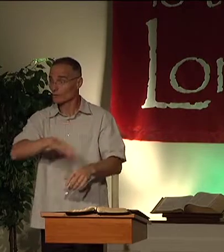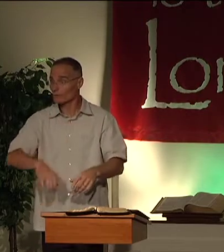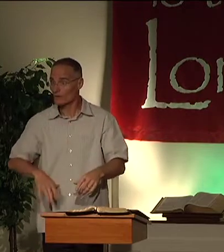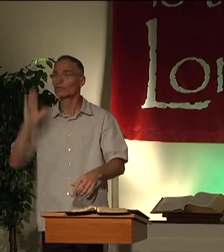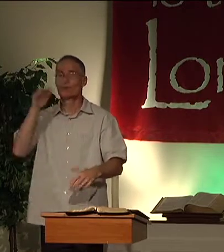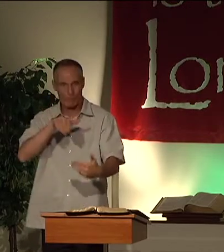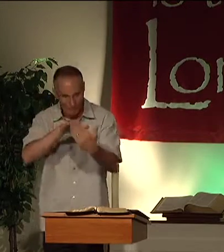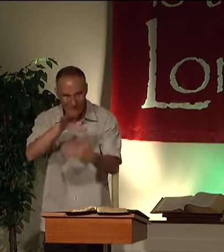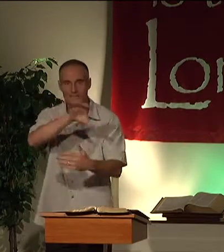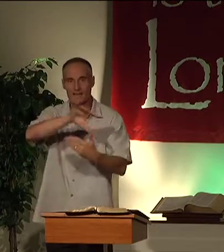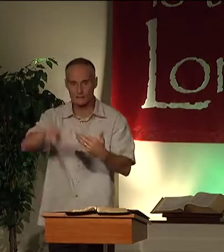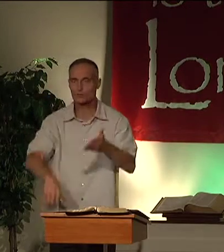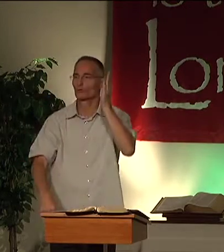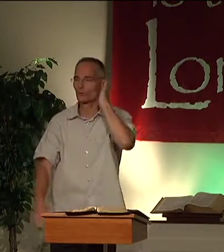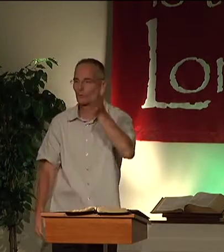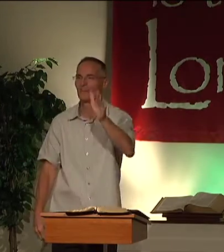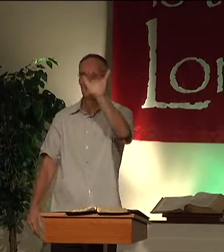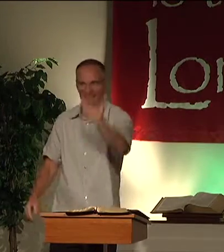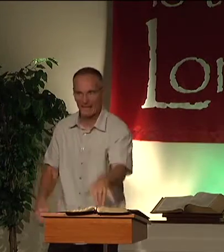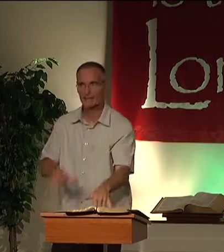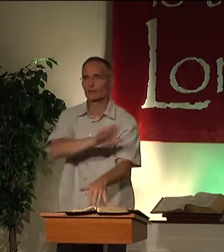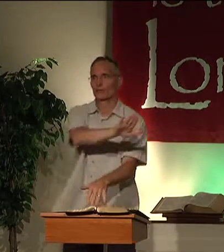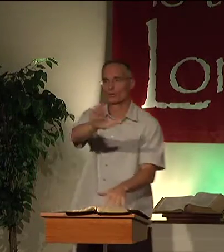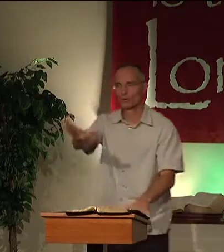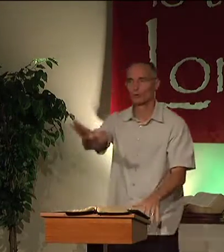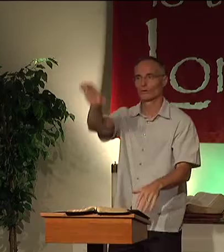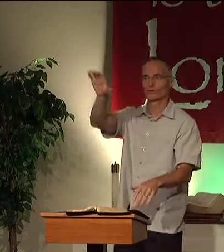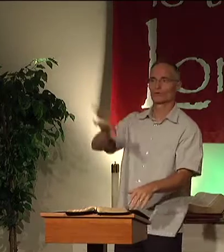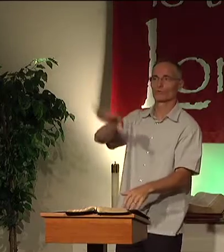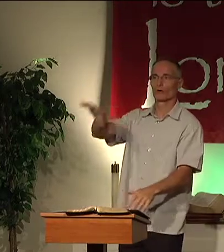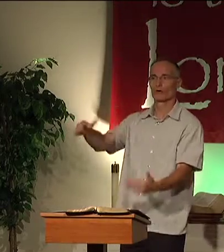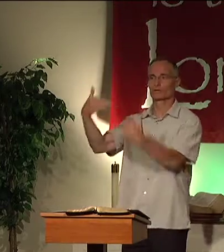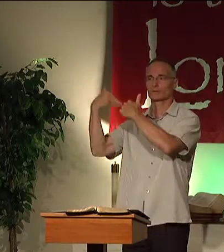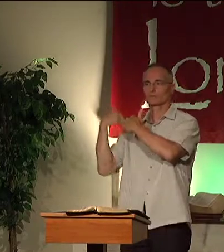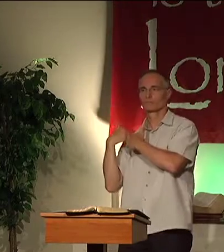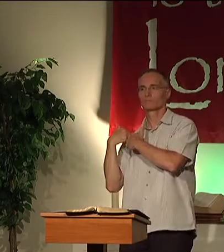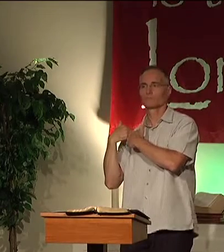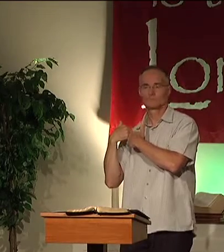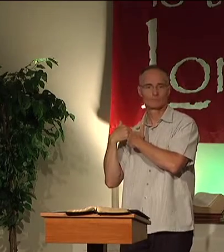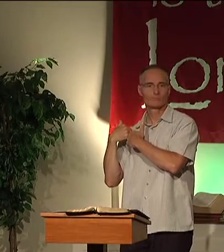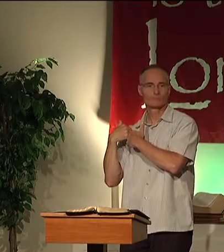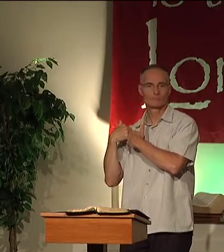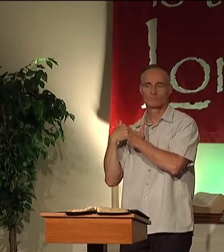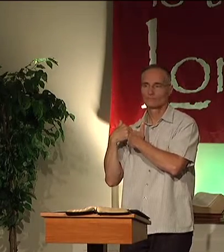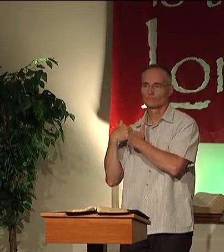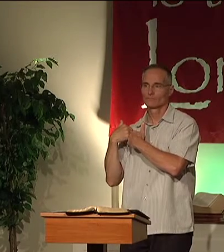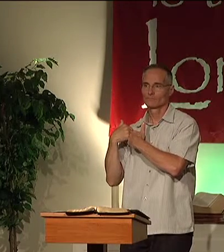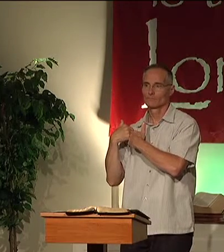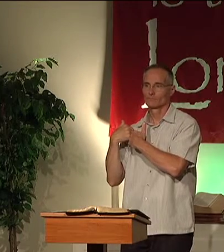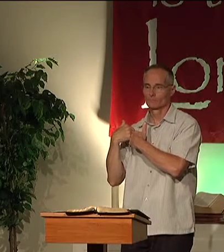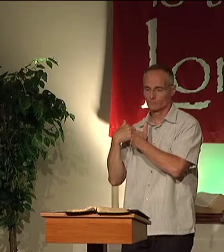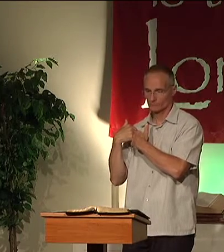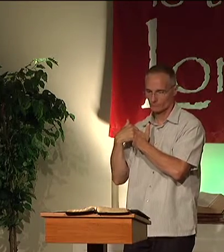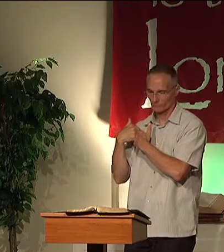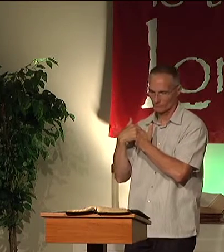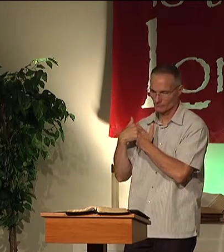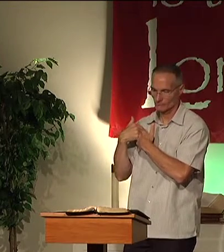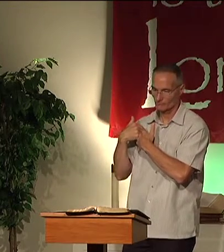You follow Jesus Christ, then you will face consequences, and that is your cross to